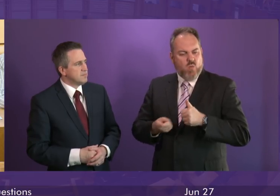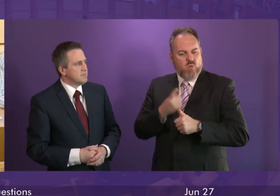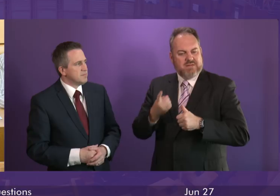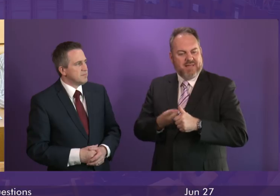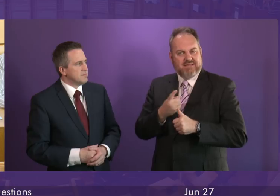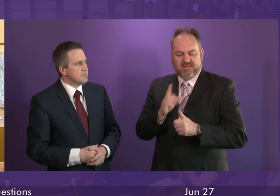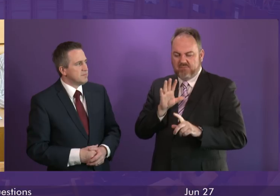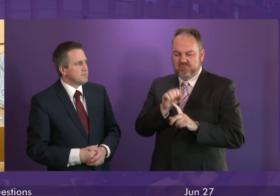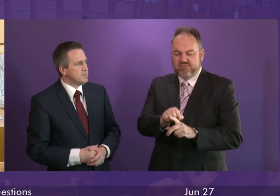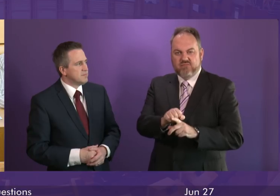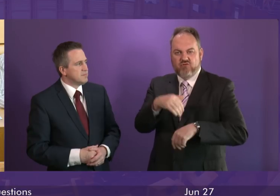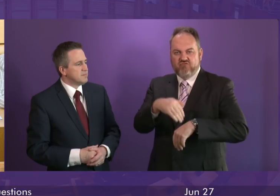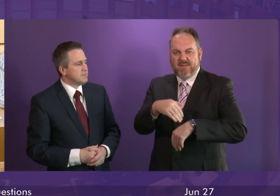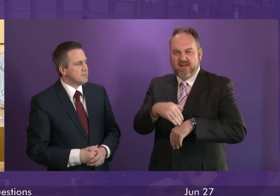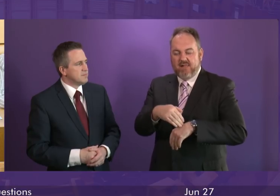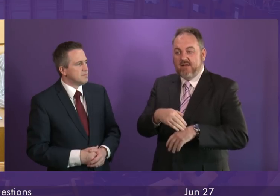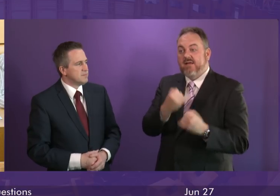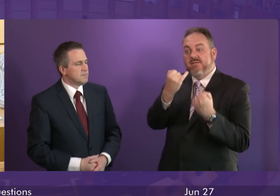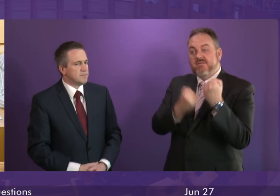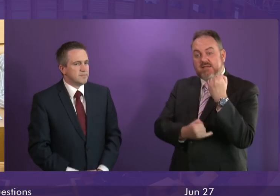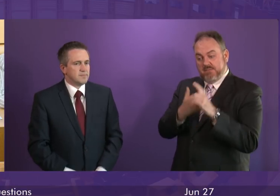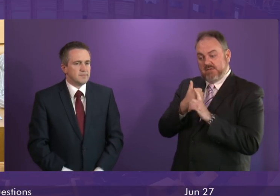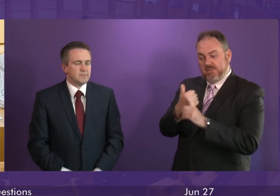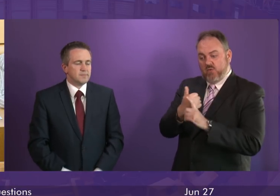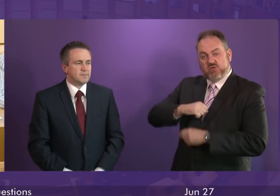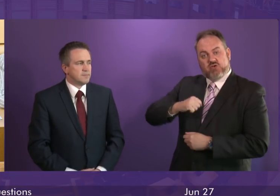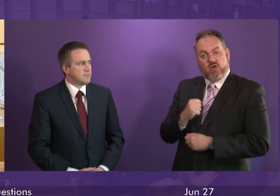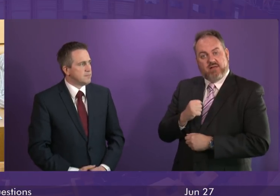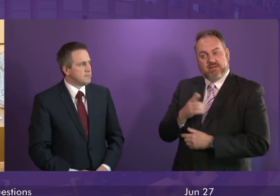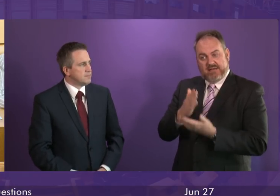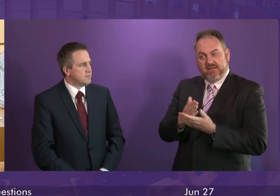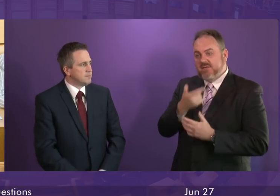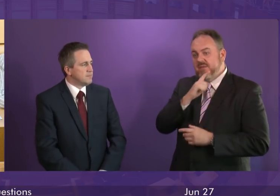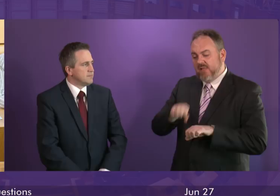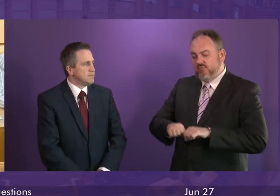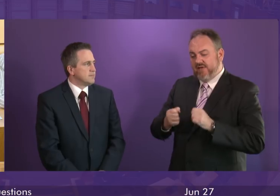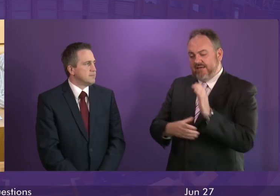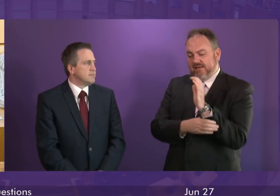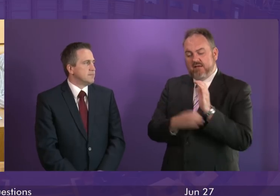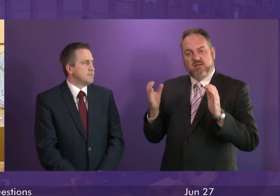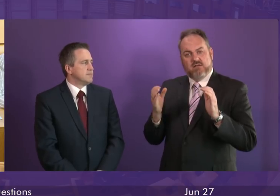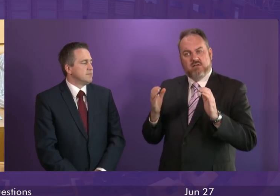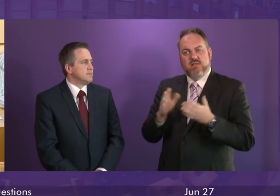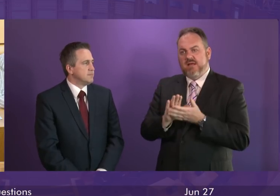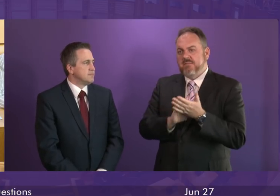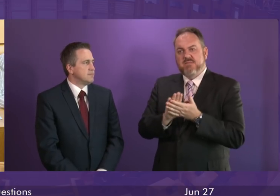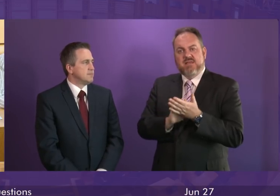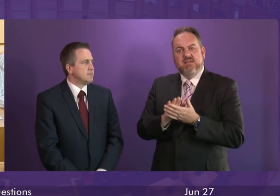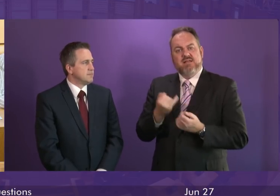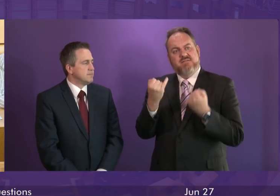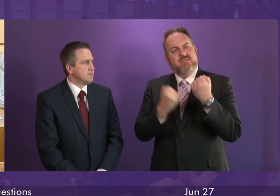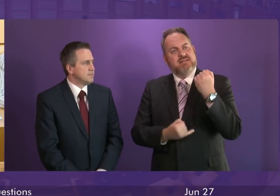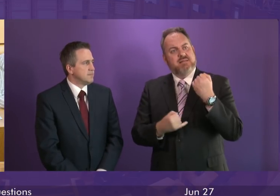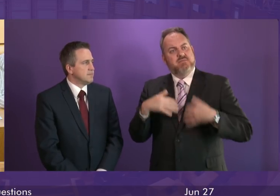criminal offence. Victim Support Scotland. They say breaches of a tag must be punished to maintain the trust of victims in the community